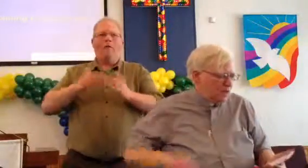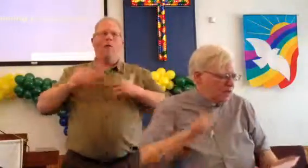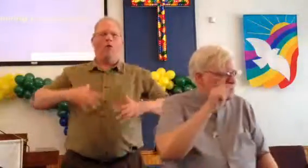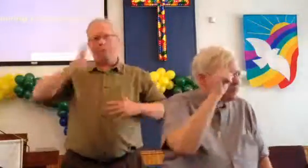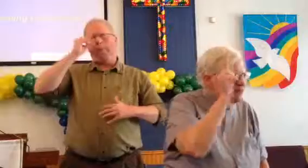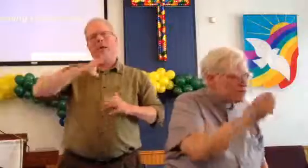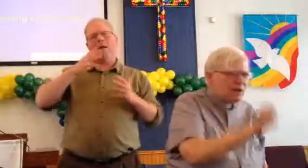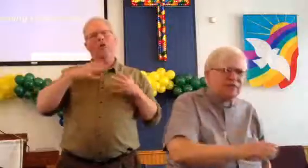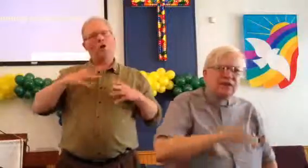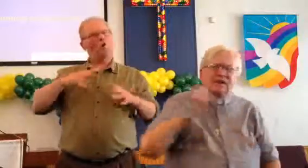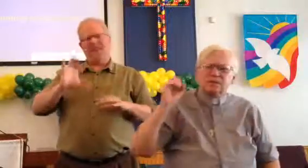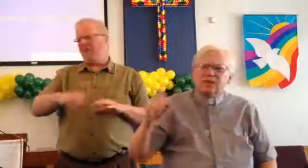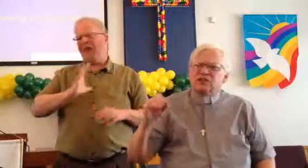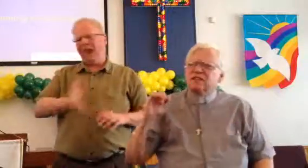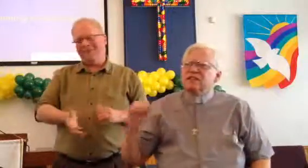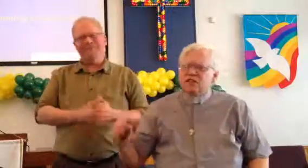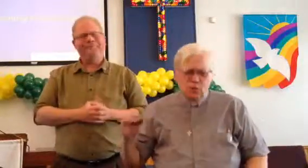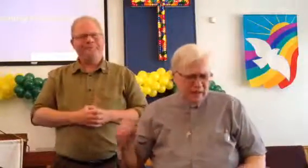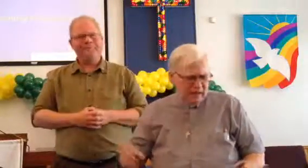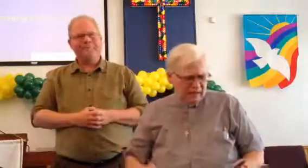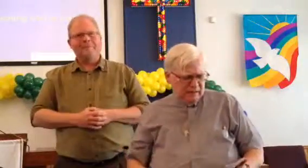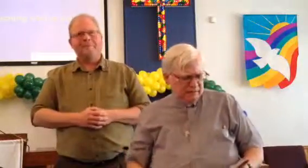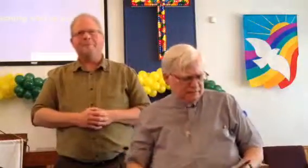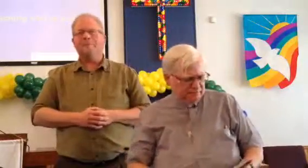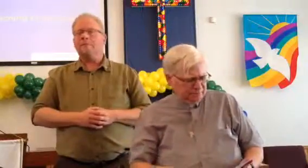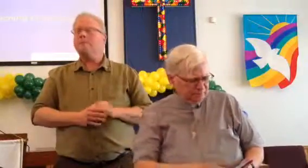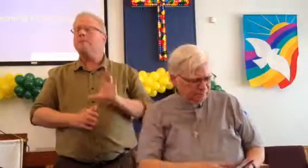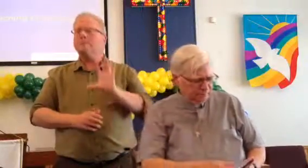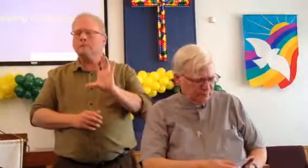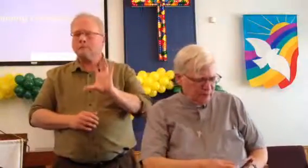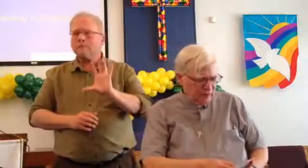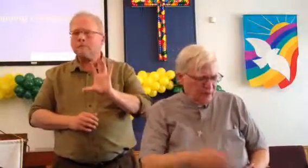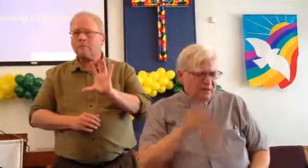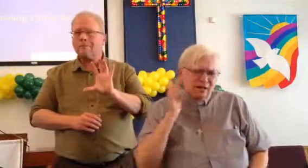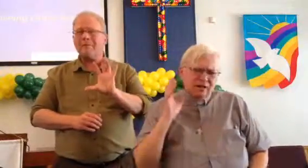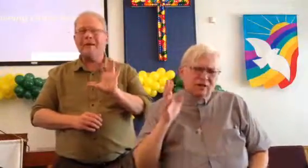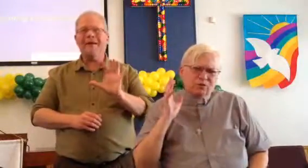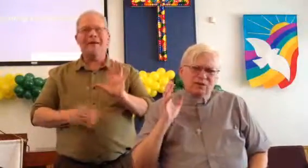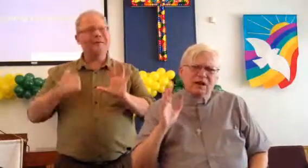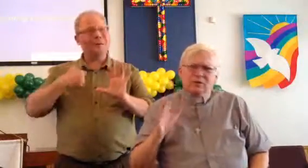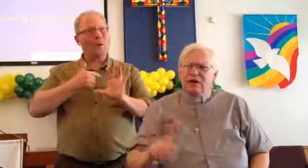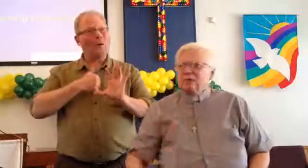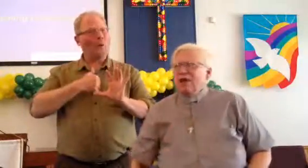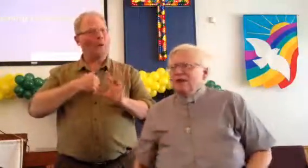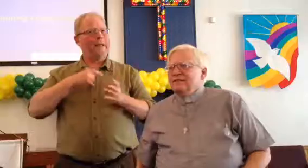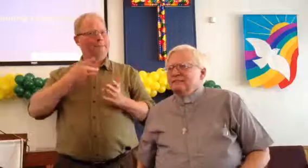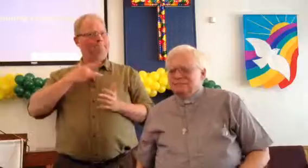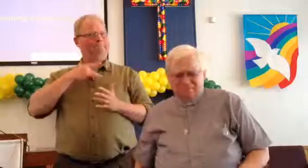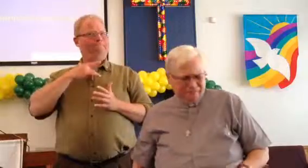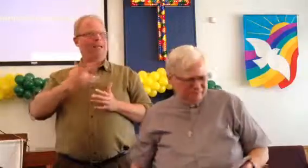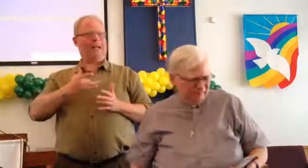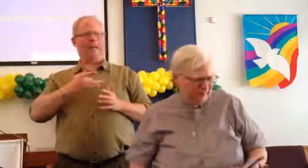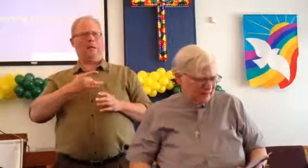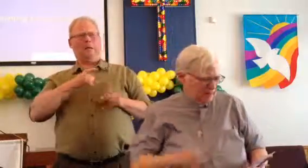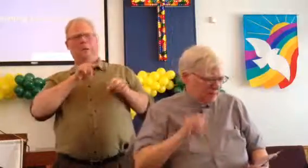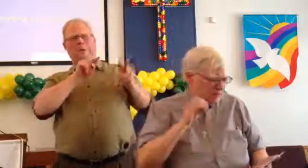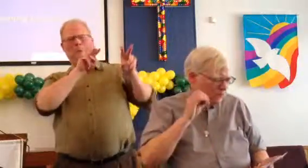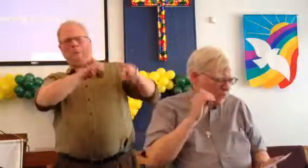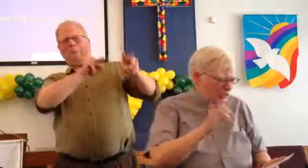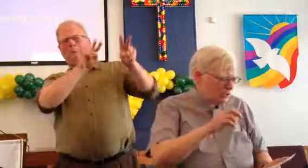So, this month, and especially this weekend, you know, we're celebrating pride. We use